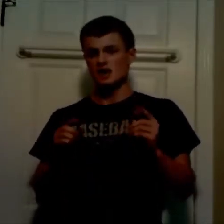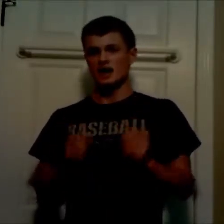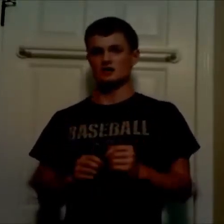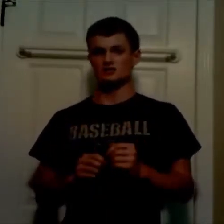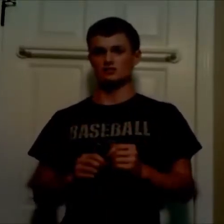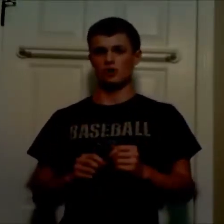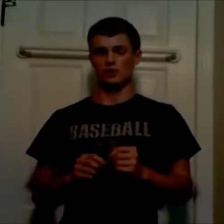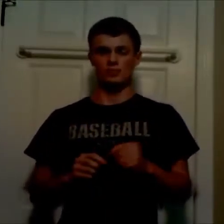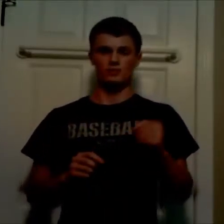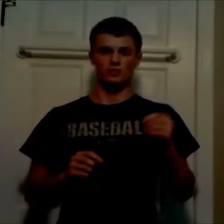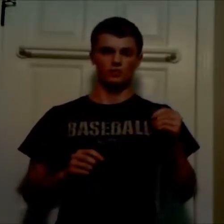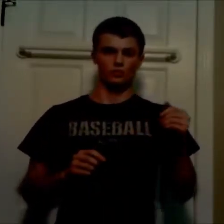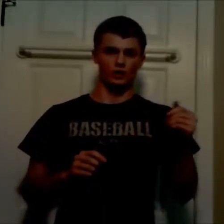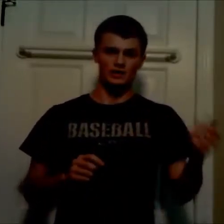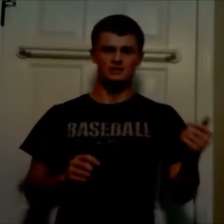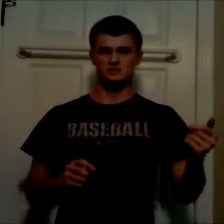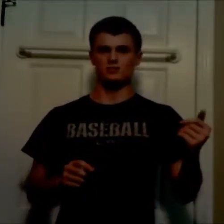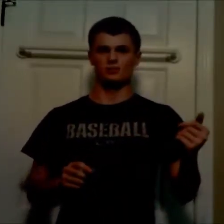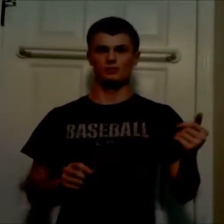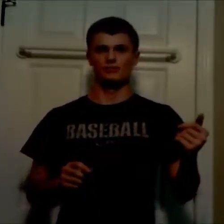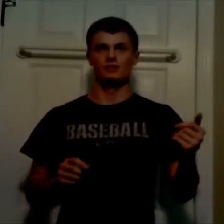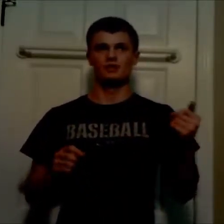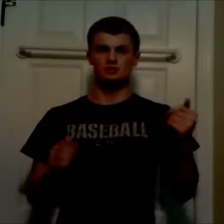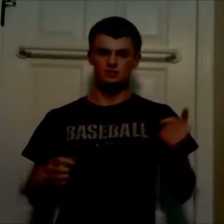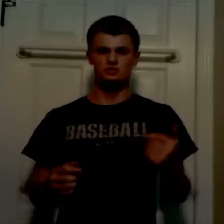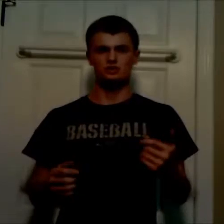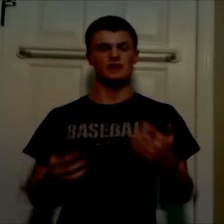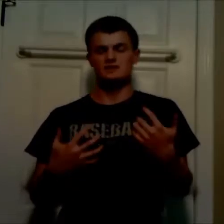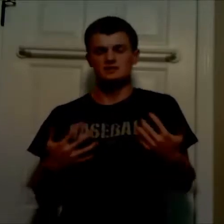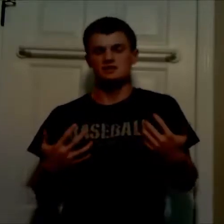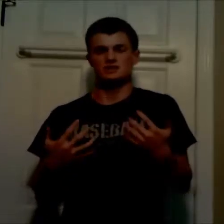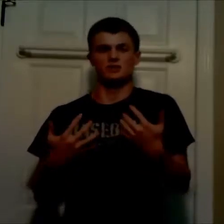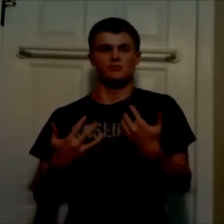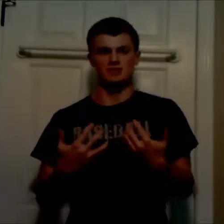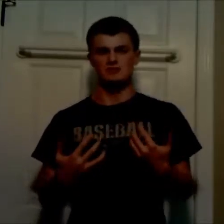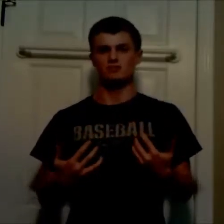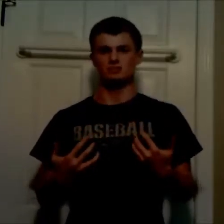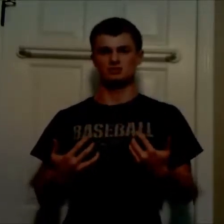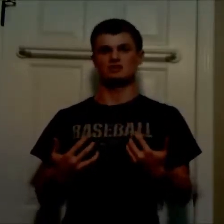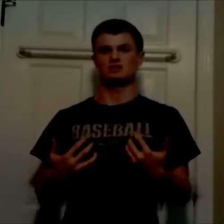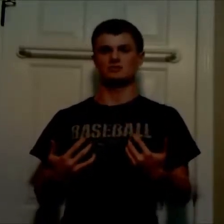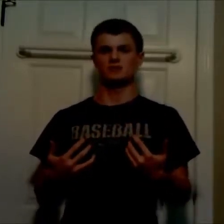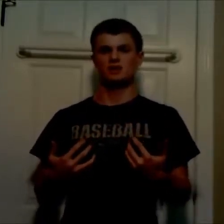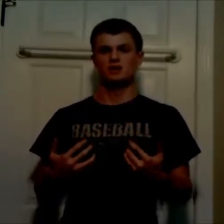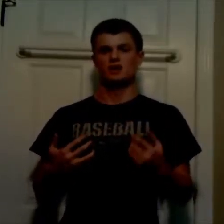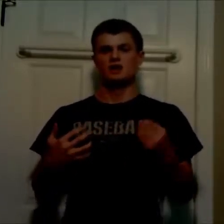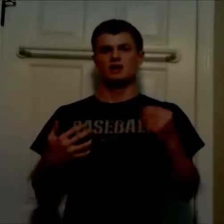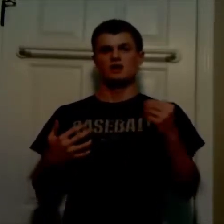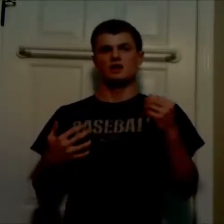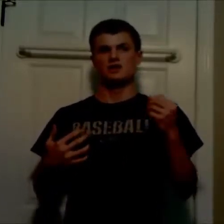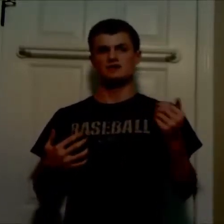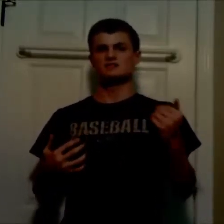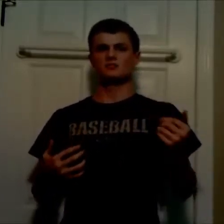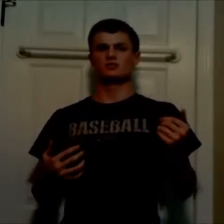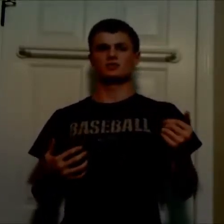and here's why. In the summer, it's usually, and this is just a me personally thing, in the summer,